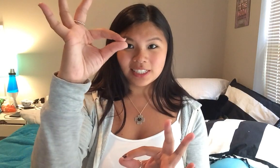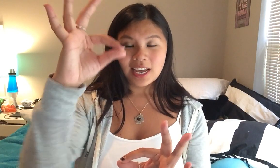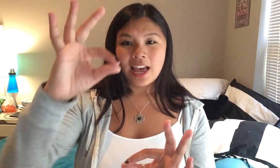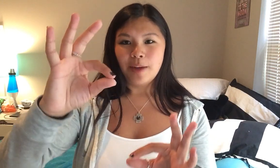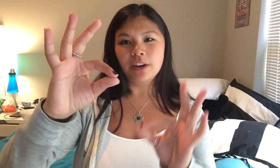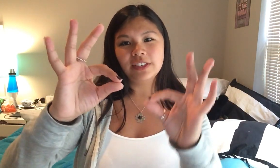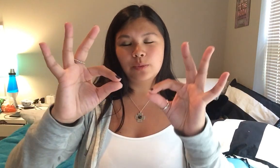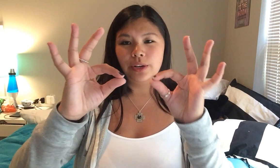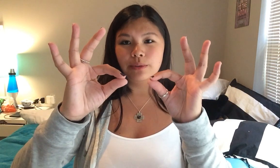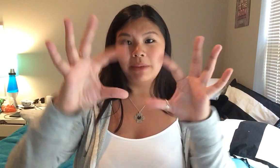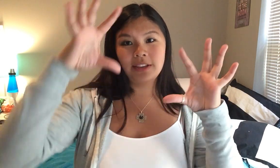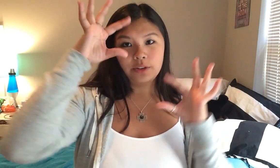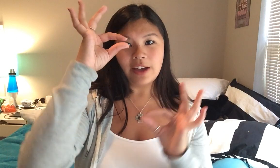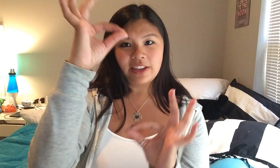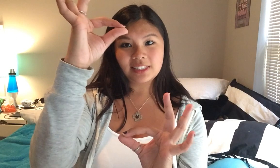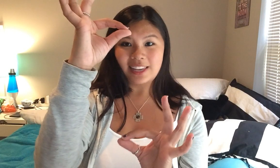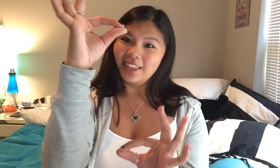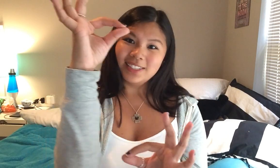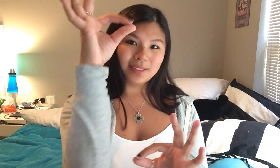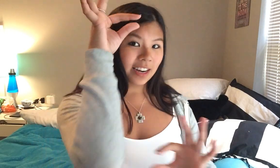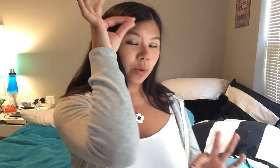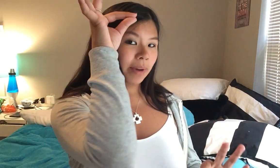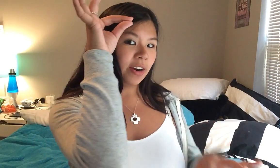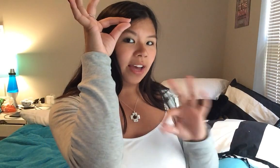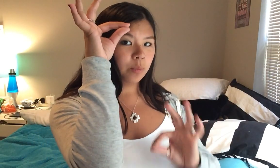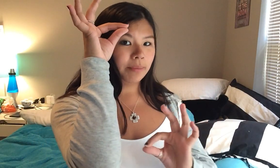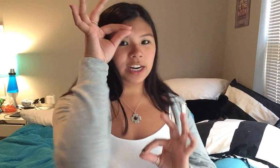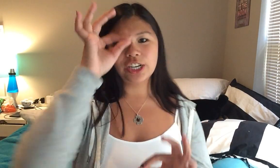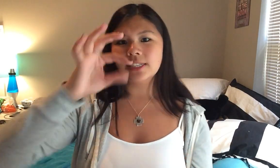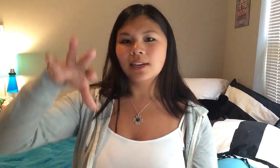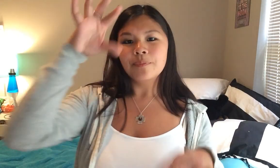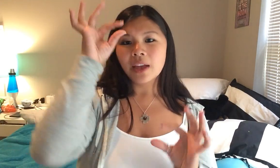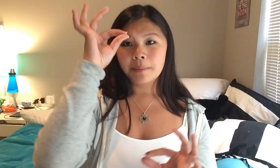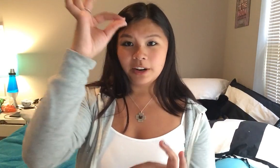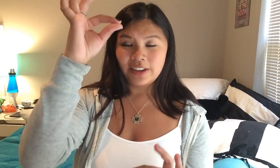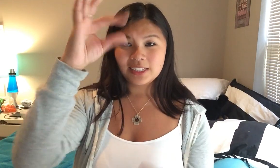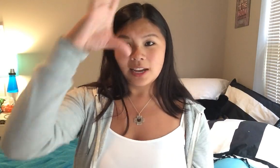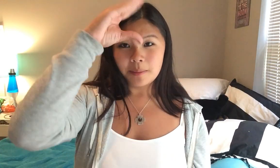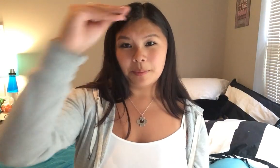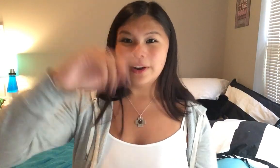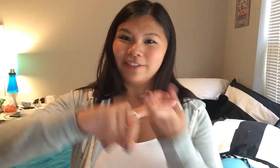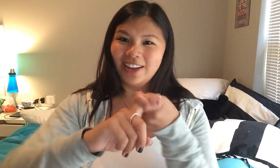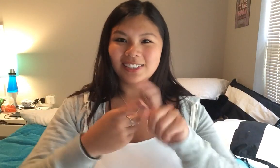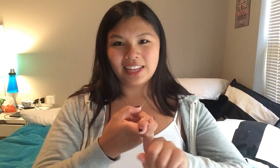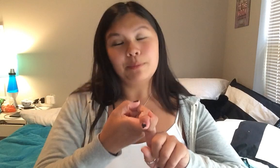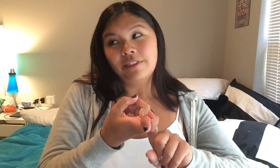and perfect is where you'd make two F hands like this kind of one by your head one by your chest perfect boyfriend perfect